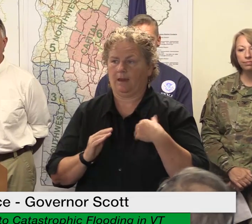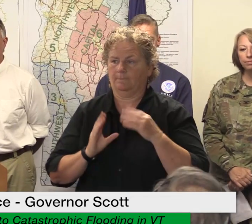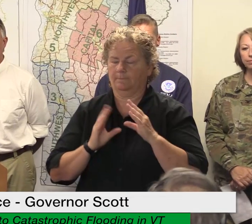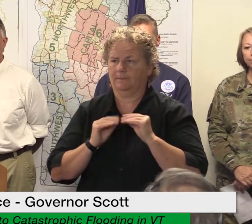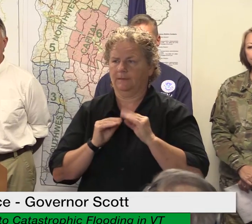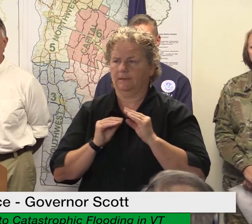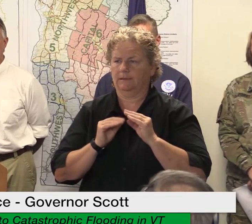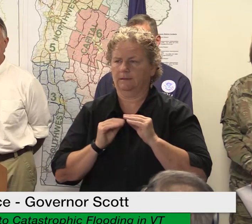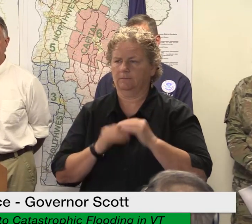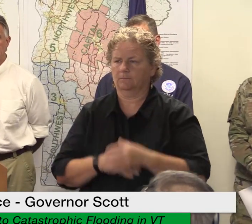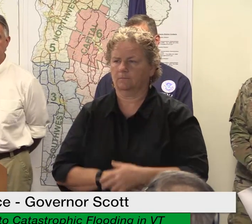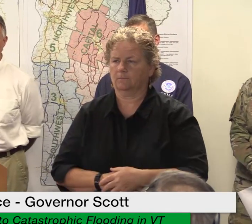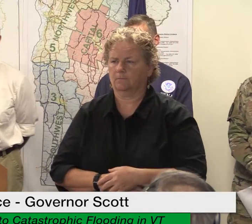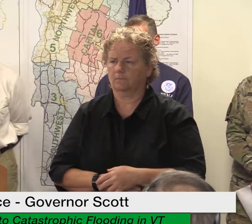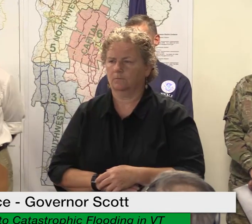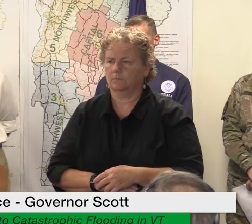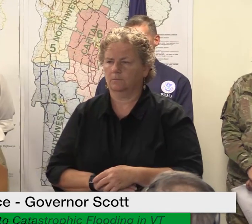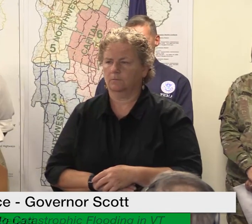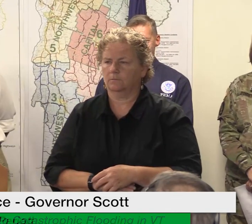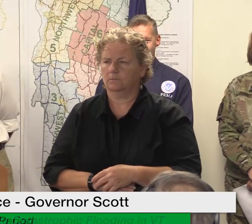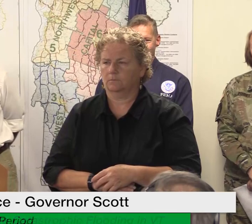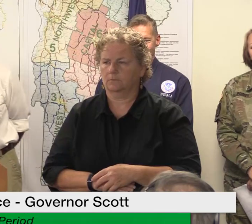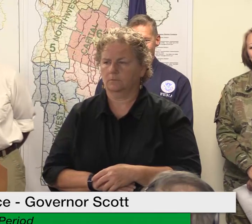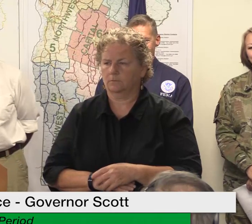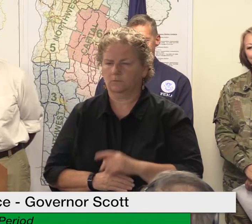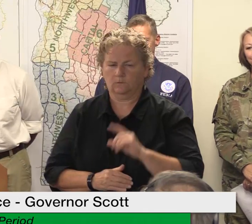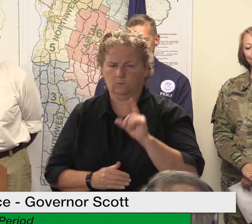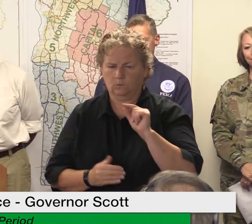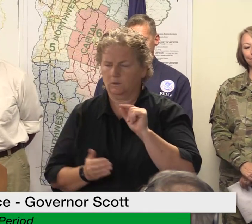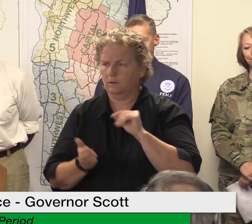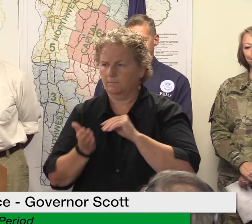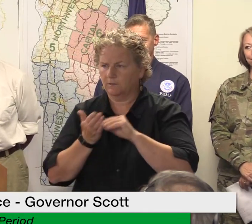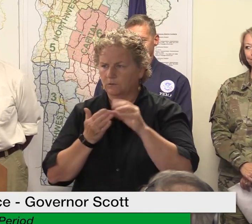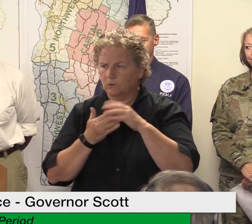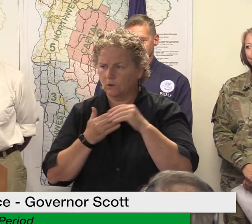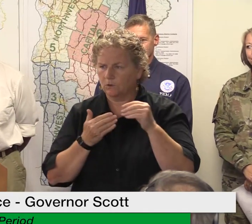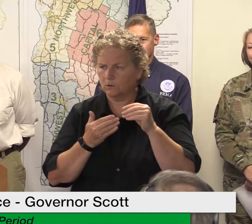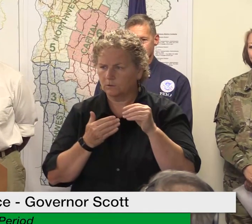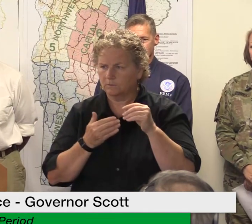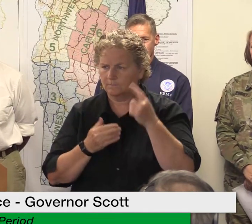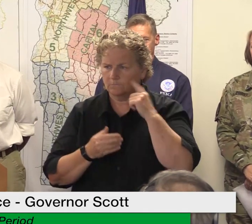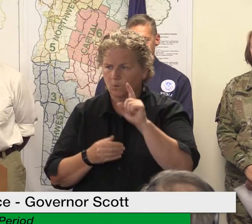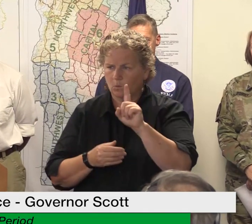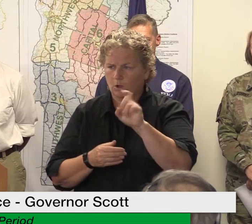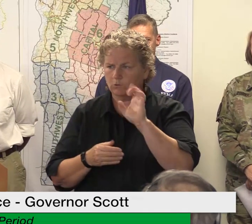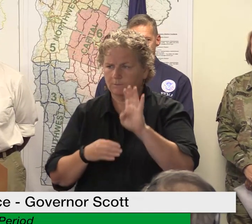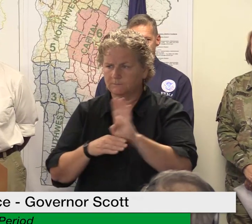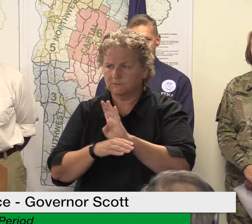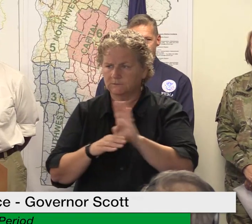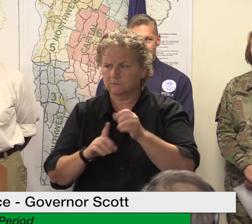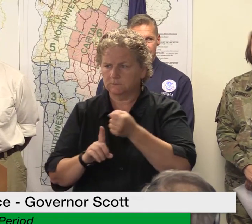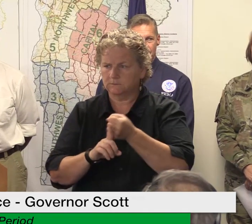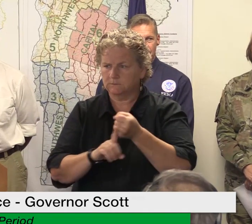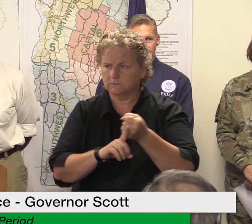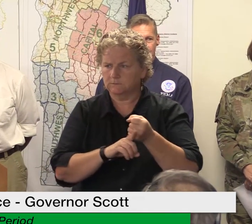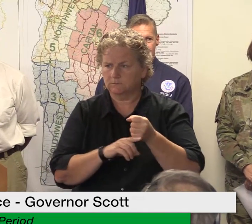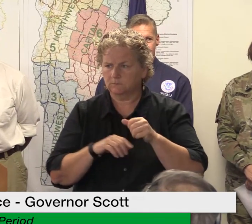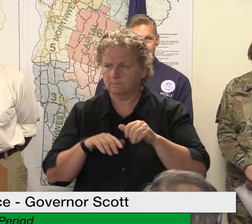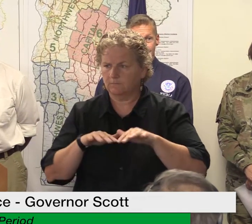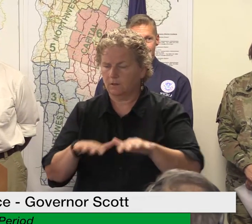going to cost about 20 million dollars for the hundred businesses that have been affected by the flood to recover